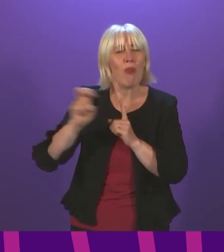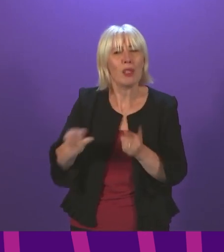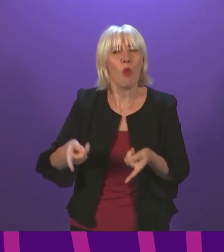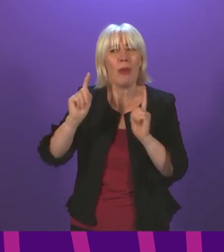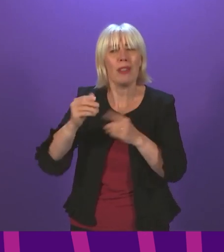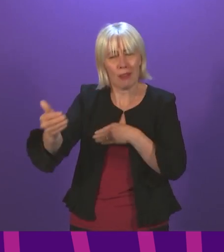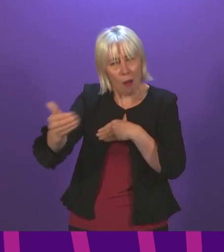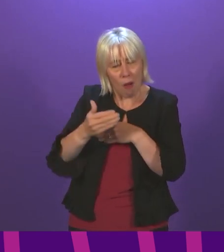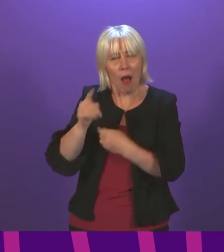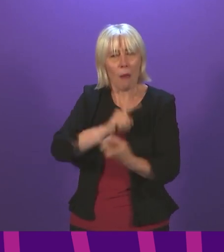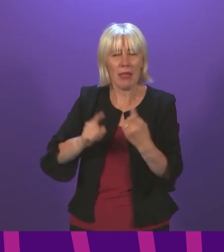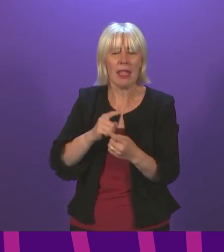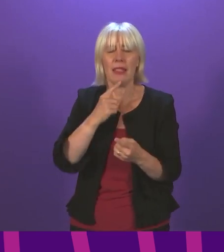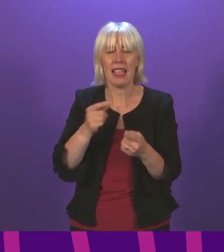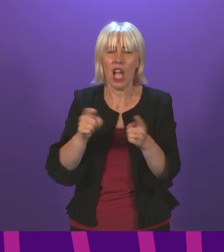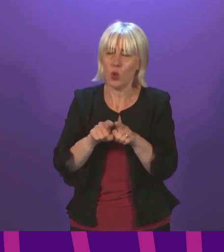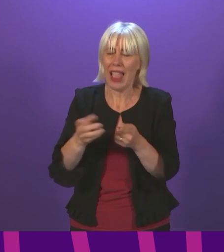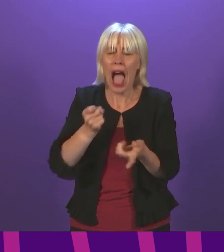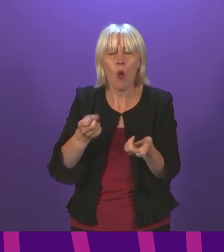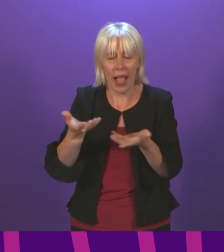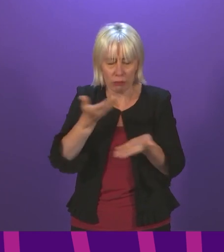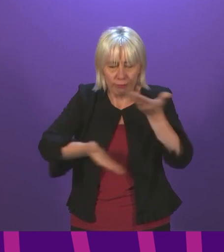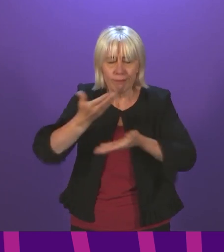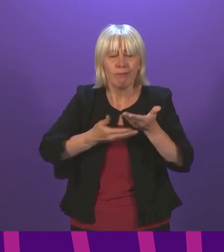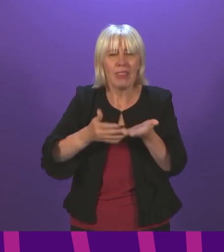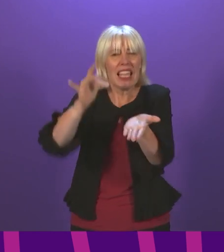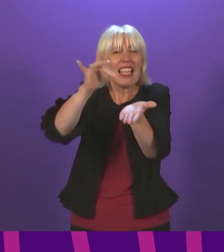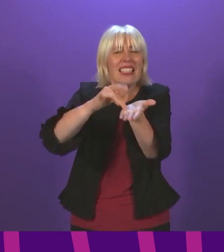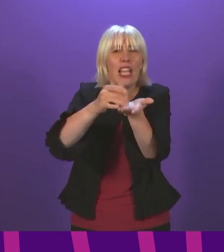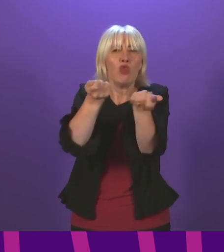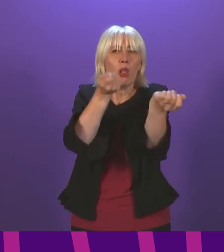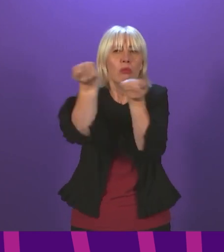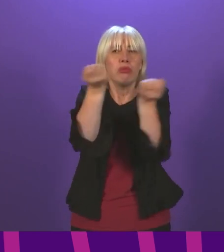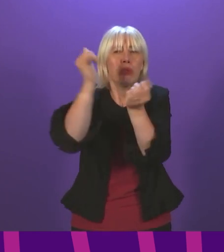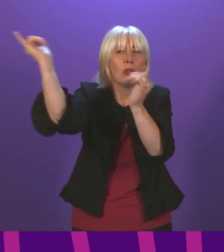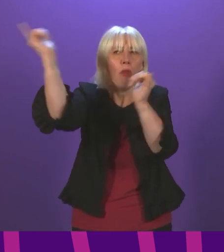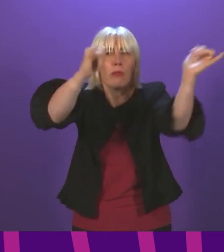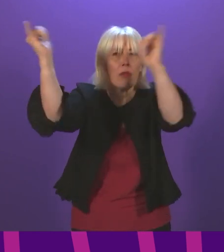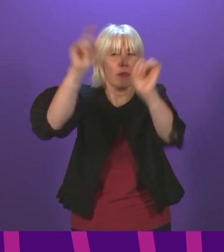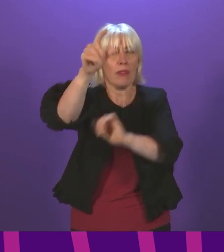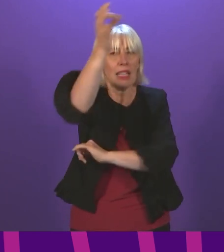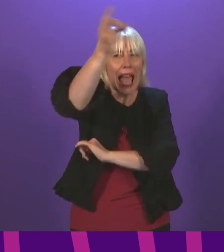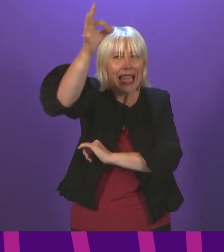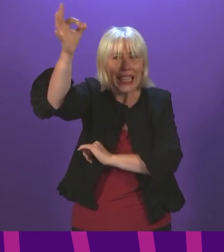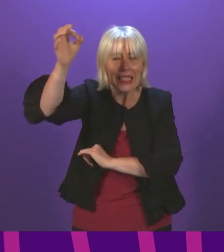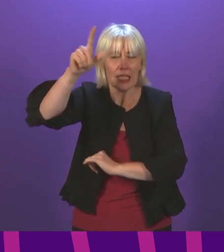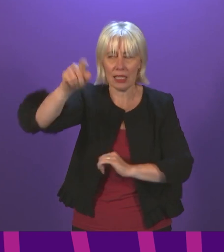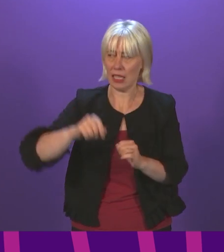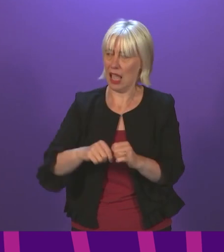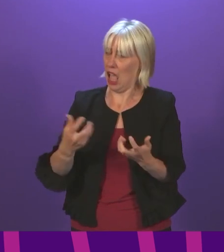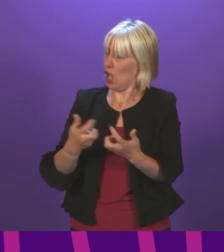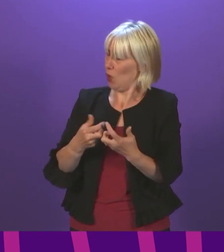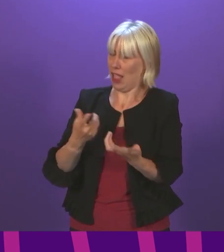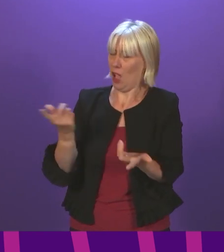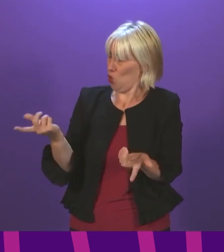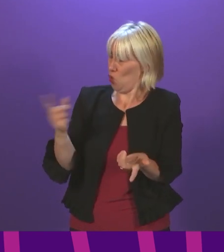explain how this centralisation can be justified given her government's stated intention to encourage people to move to our islands